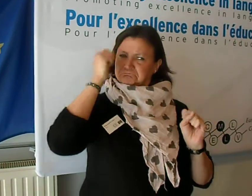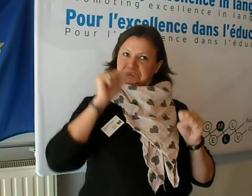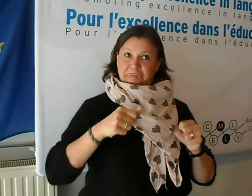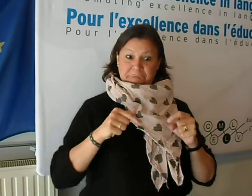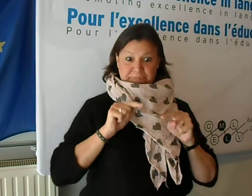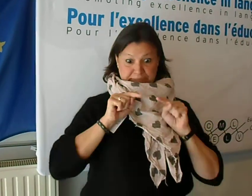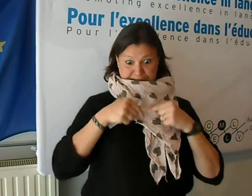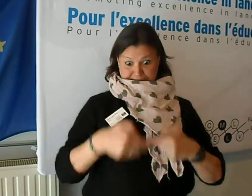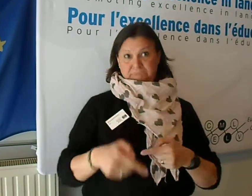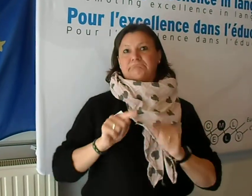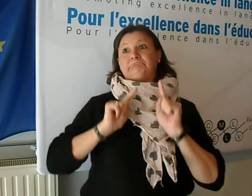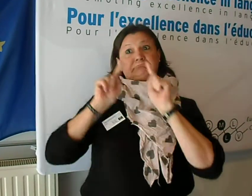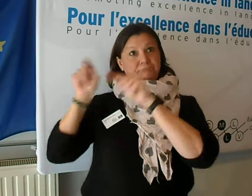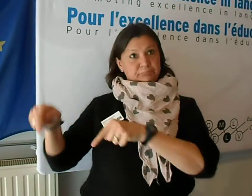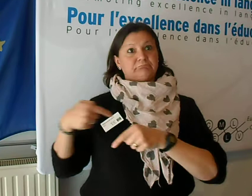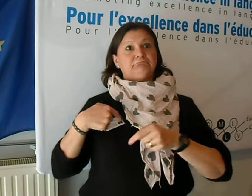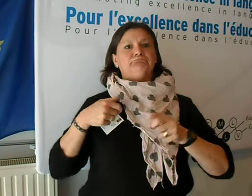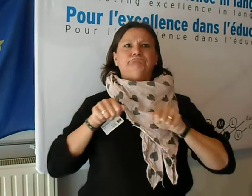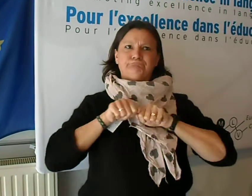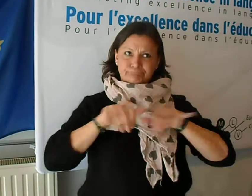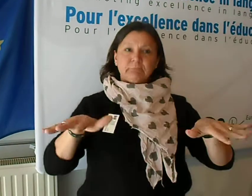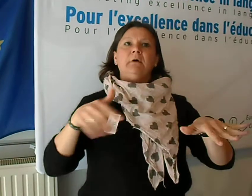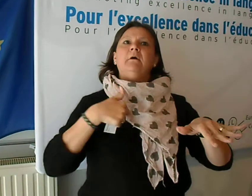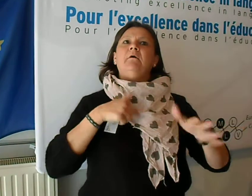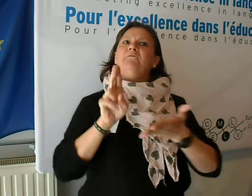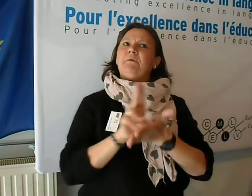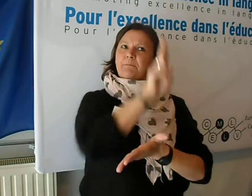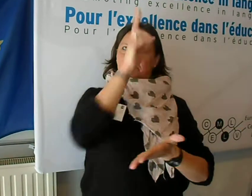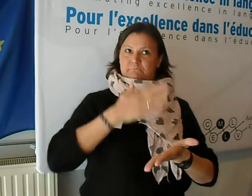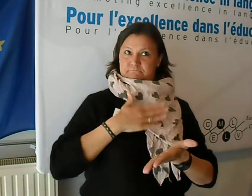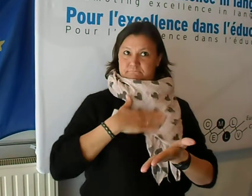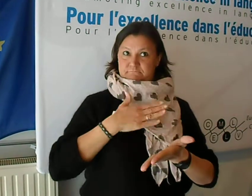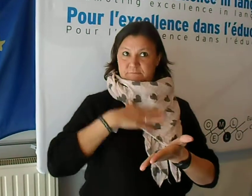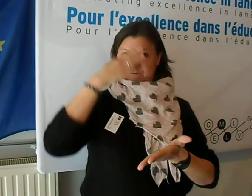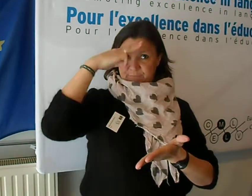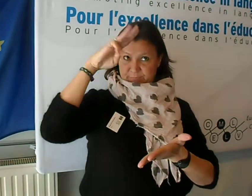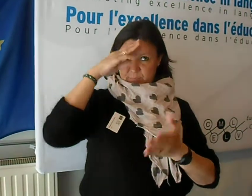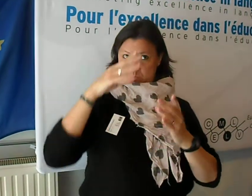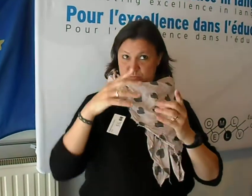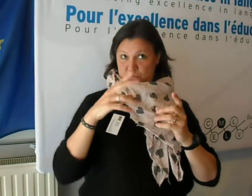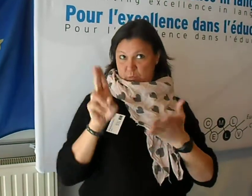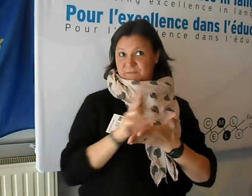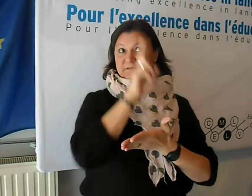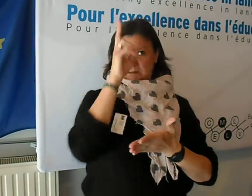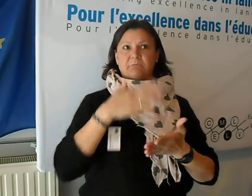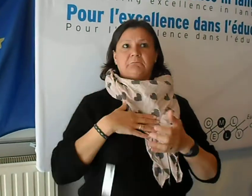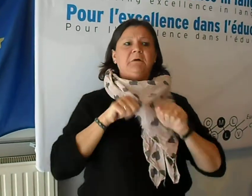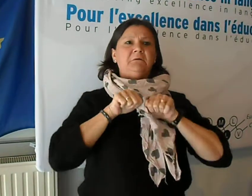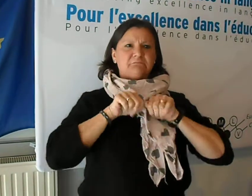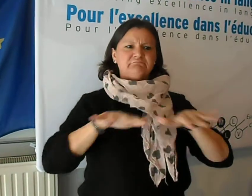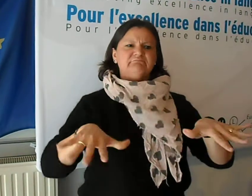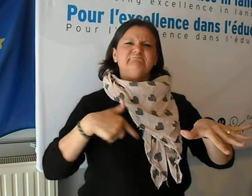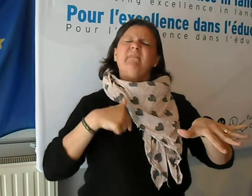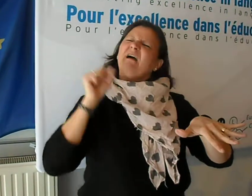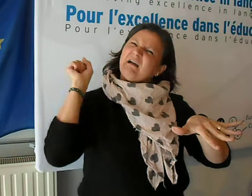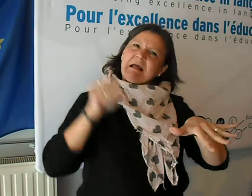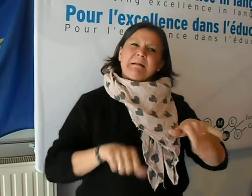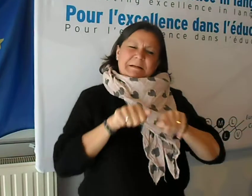in our work. Coming back home now, when I go back to my university,